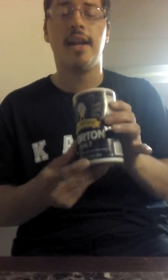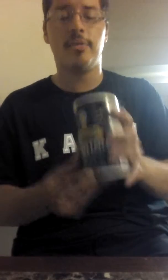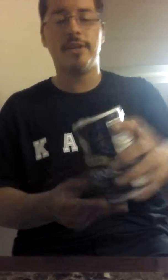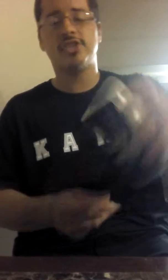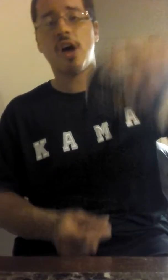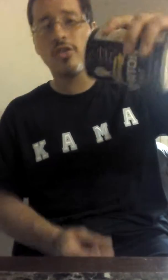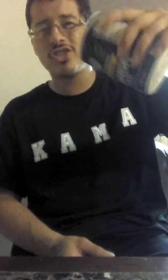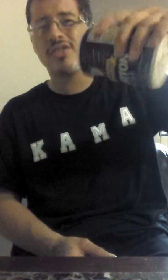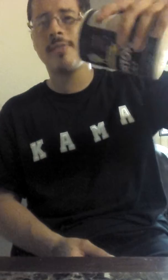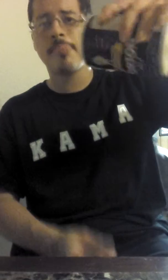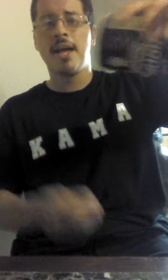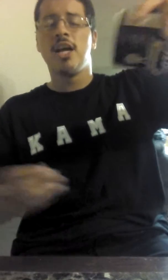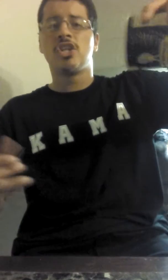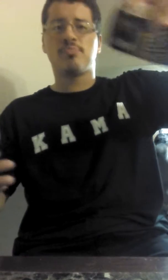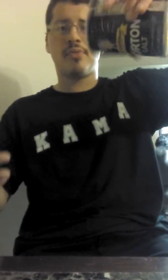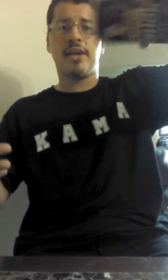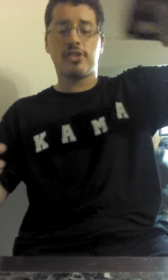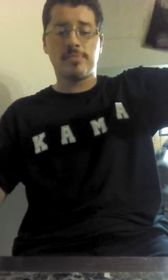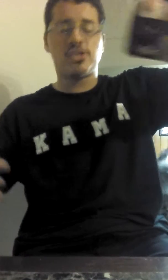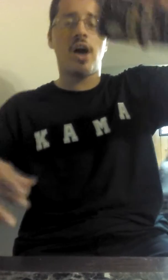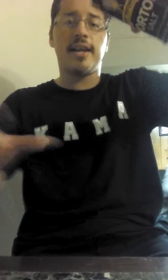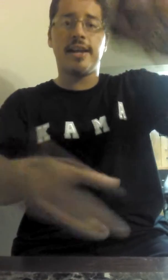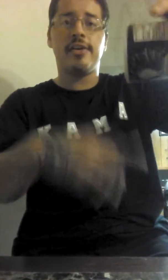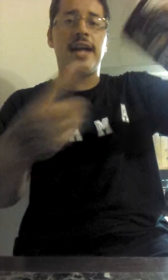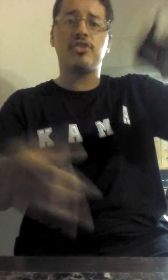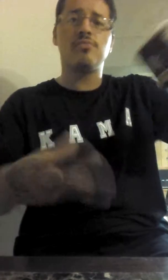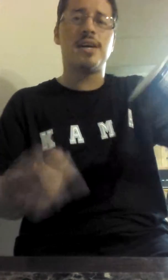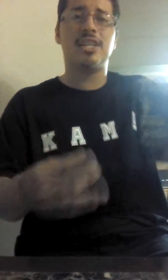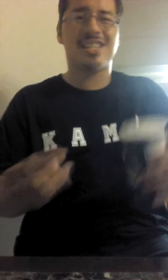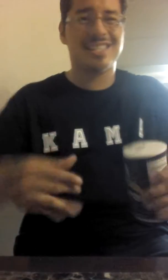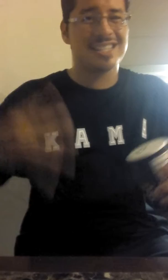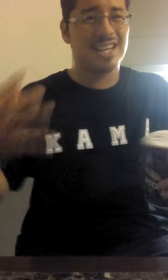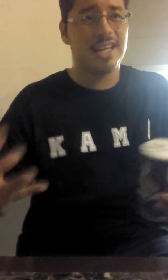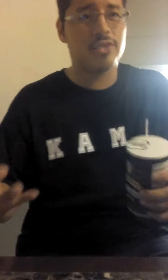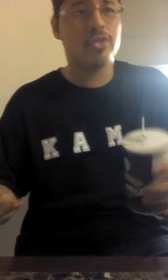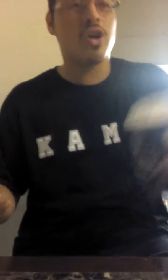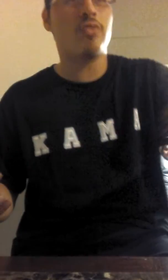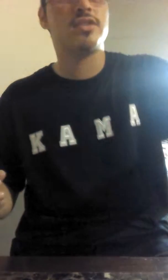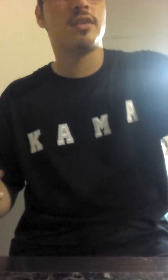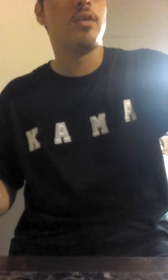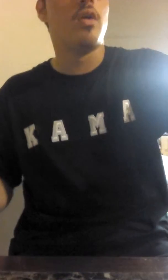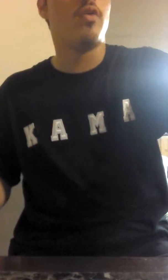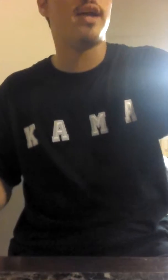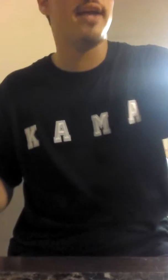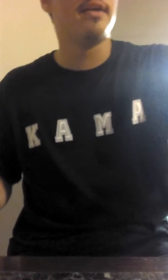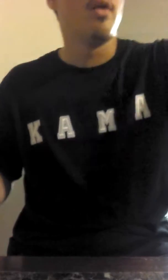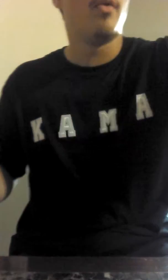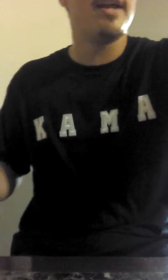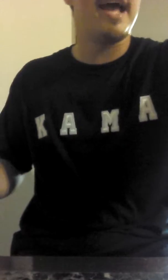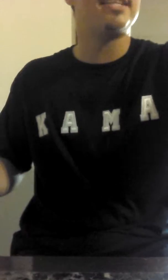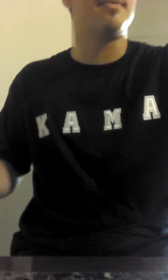A little bit of salt. Just sprinkle some salt in there. Not too much because it's going to get too salty, okay? We're going to add some